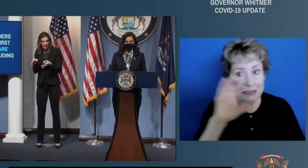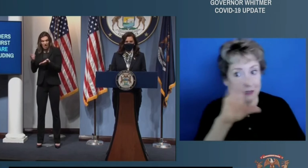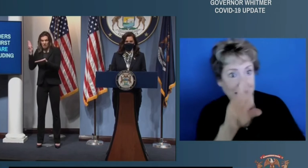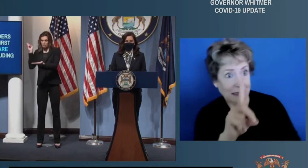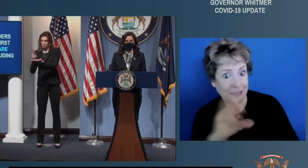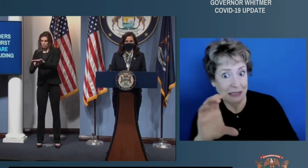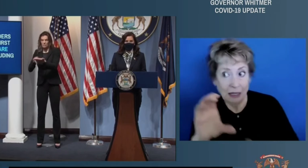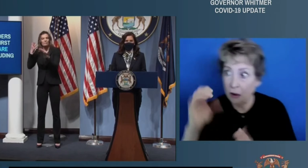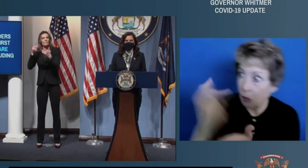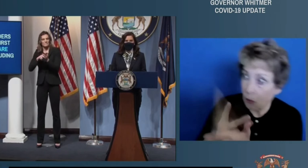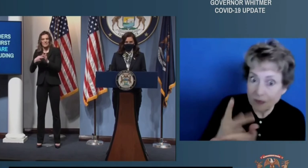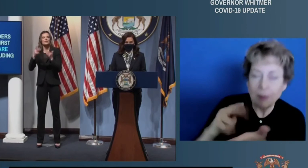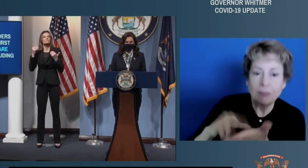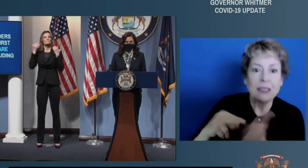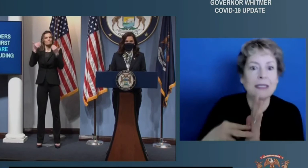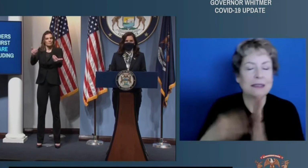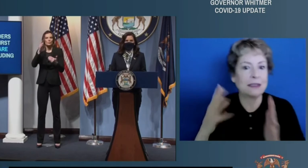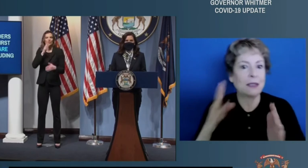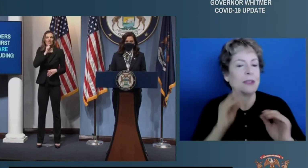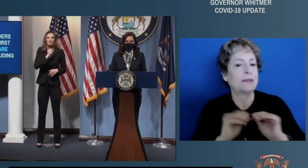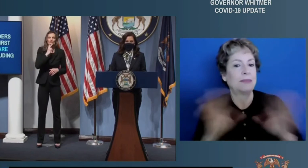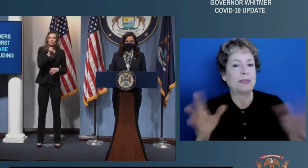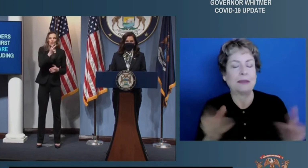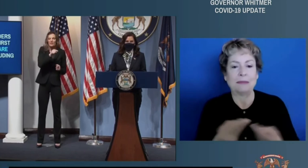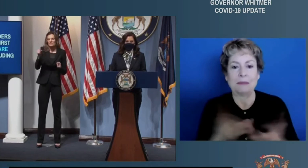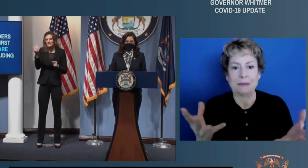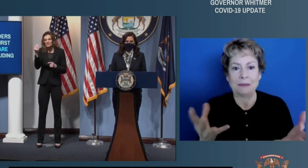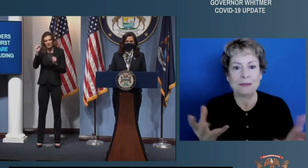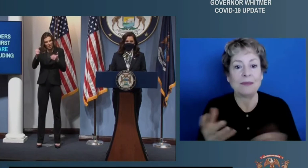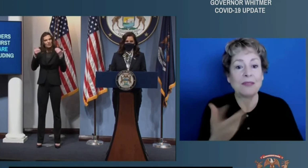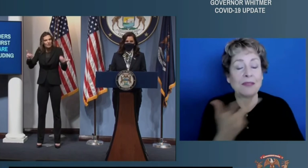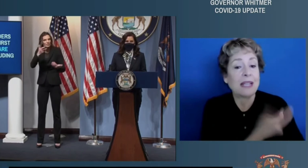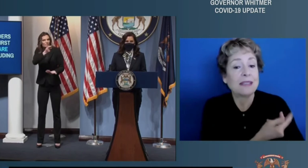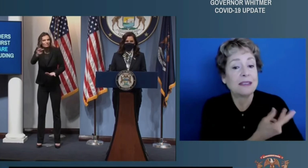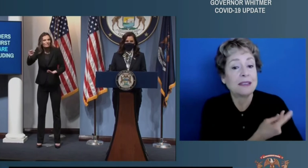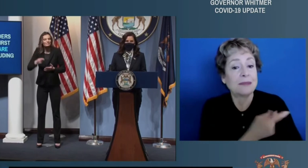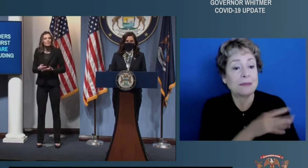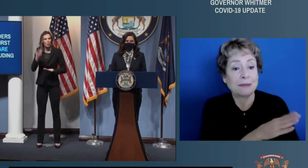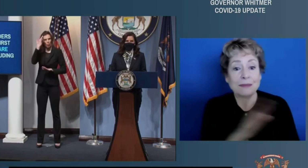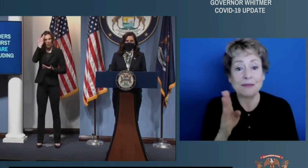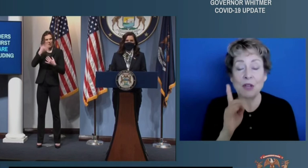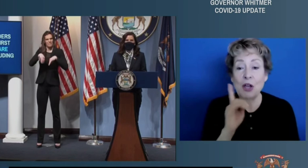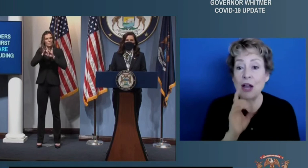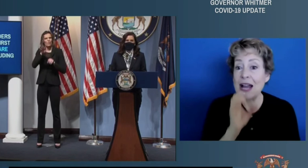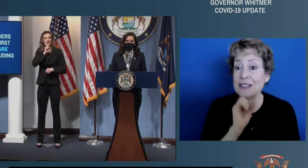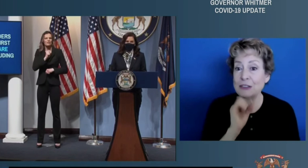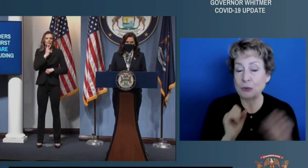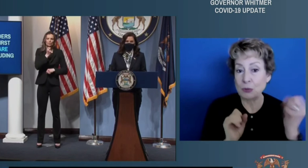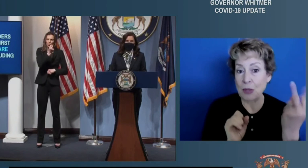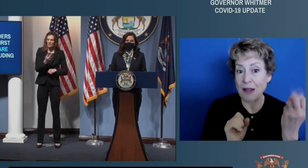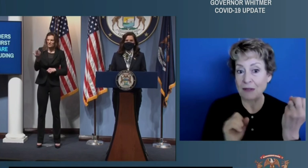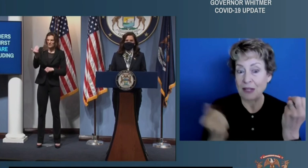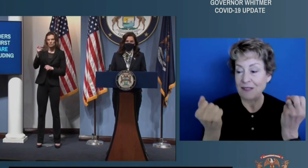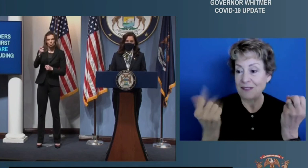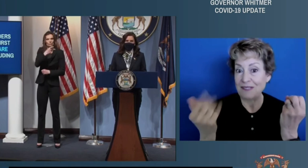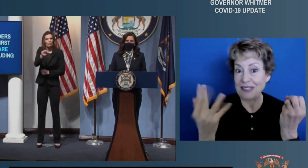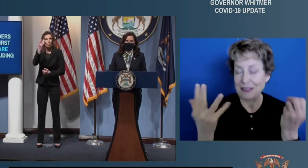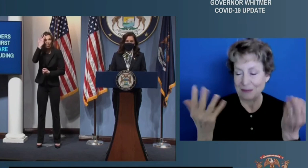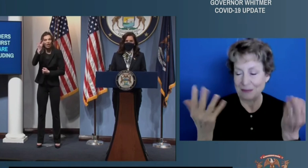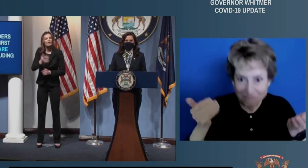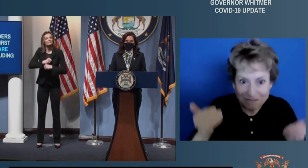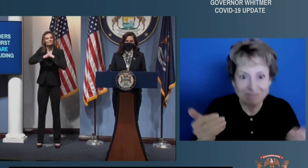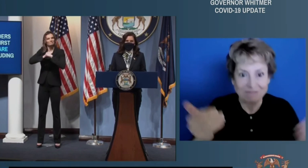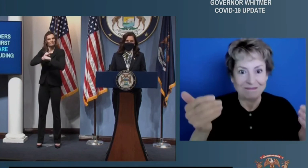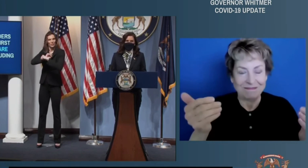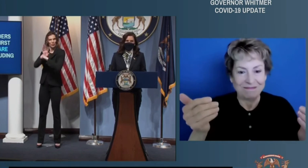vaccines to Michiganders 12 to 15, so they can be safe from COVID-19 as well. We are ready to